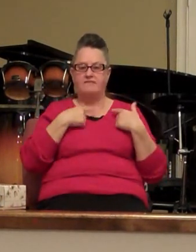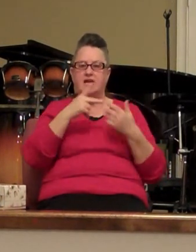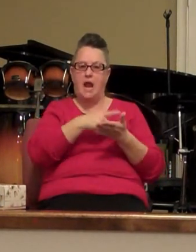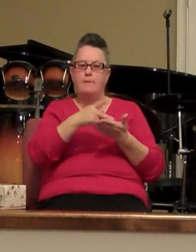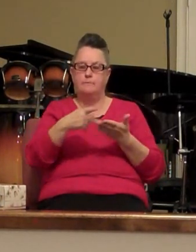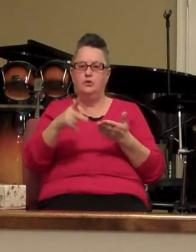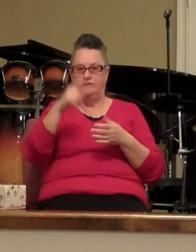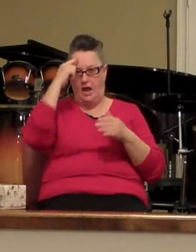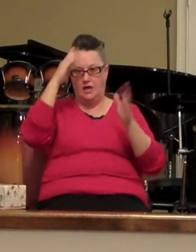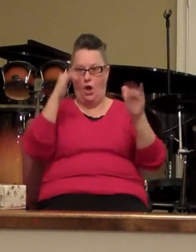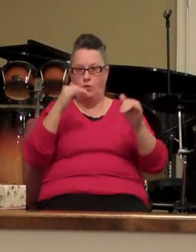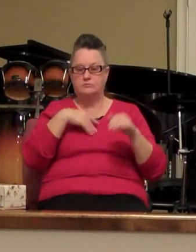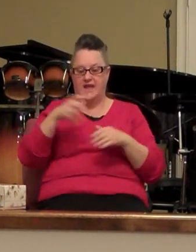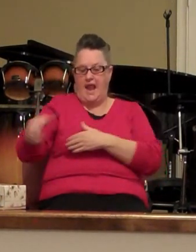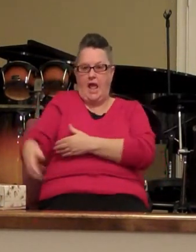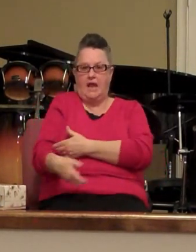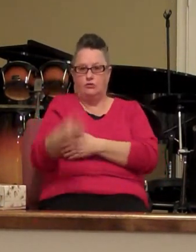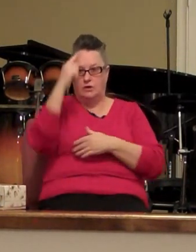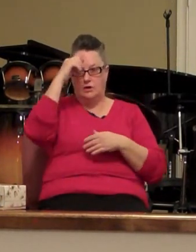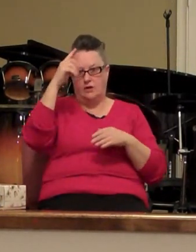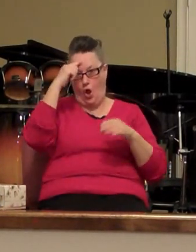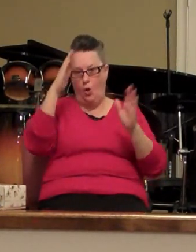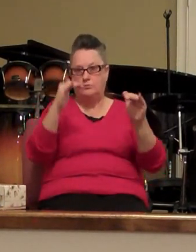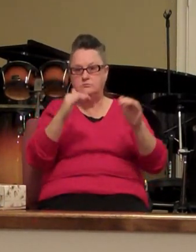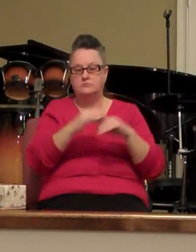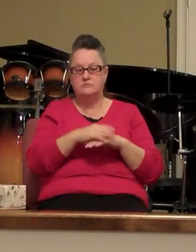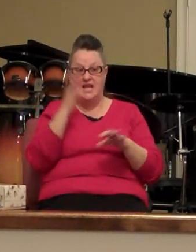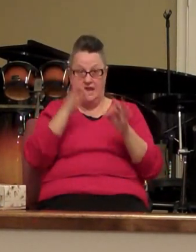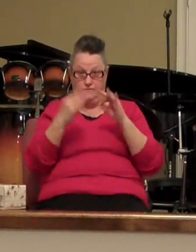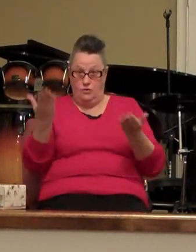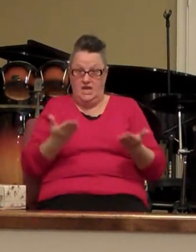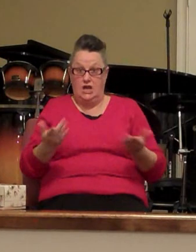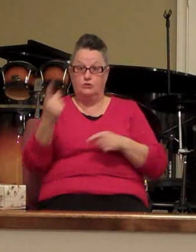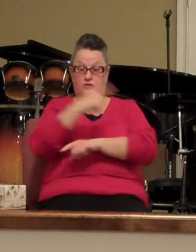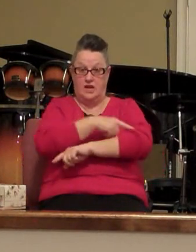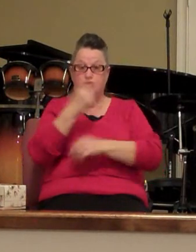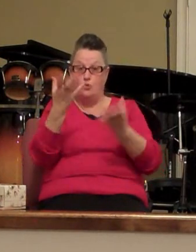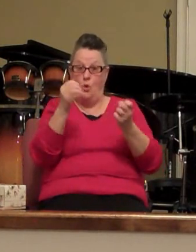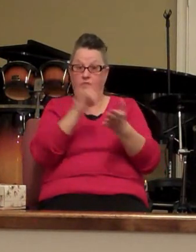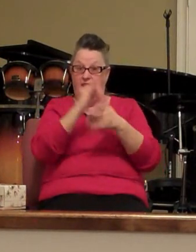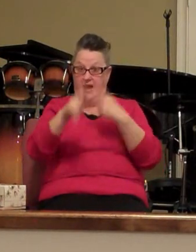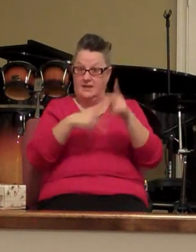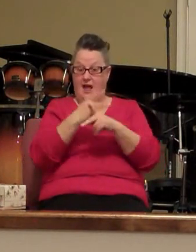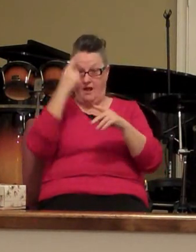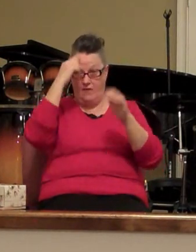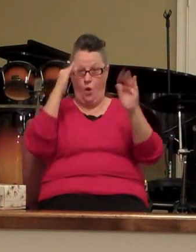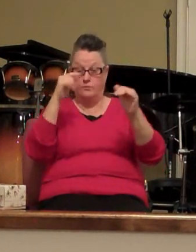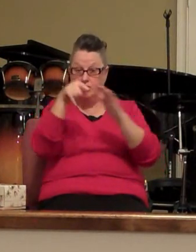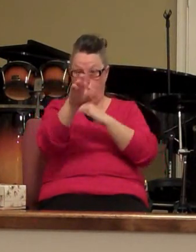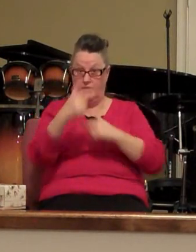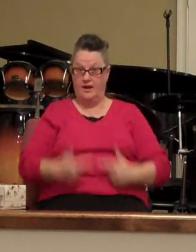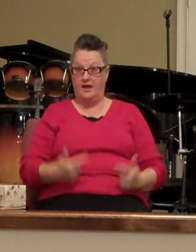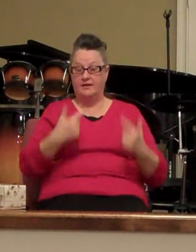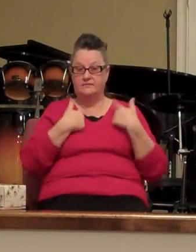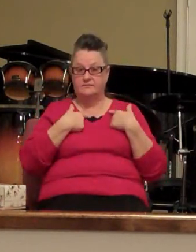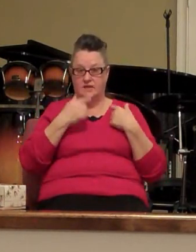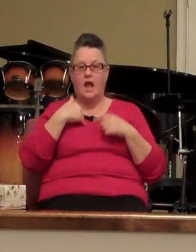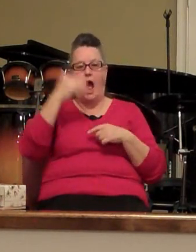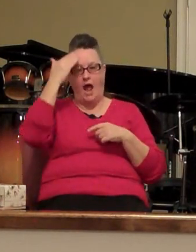and an anchoring hope if you're here today and you want this kind of hope in your life I know we've had a blowout